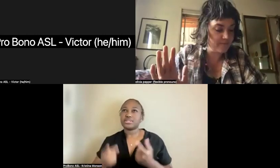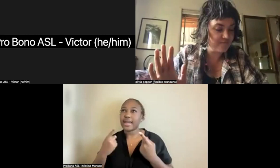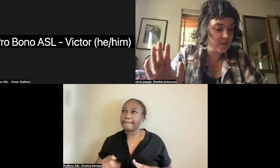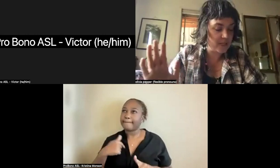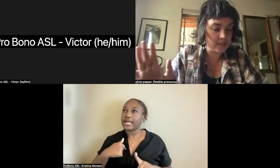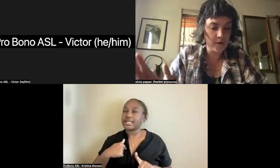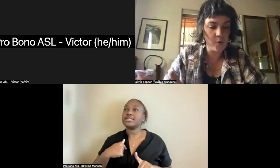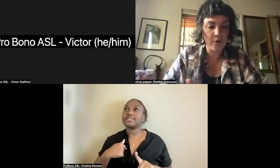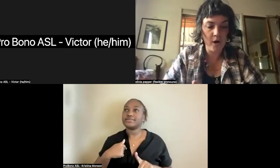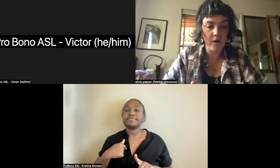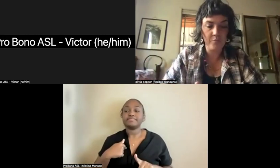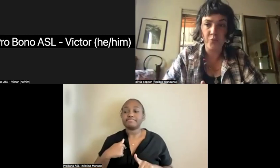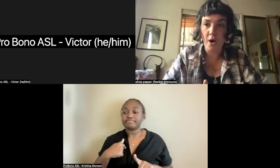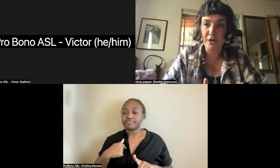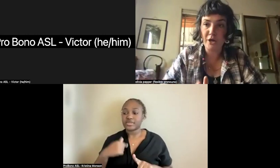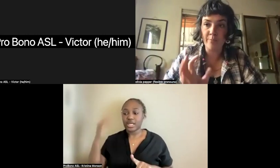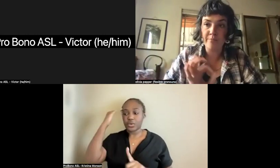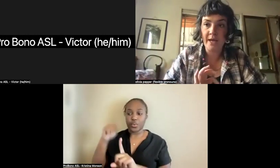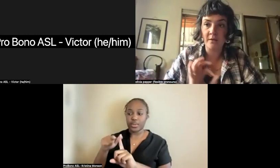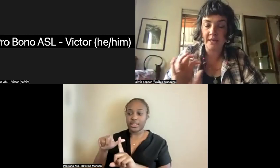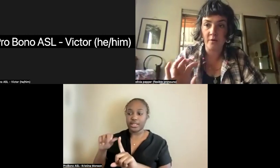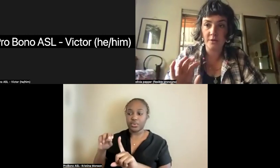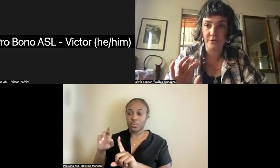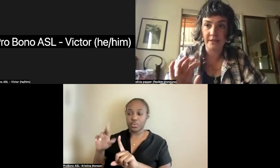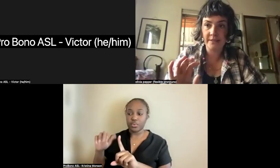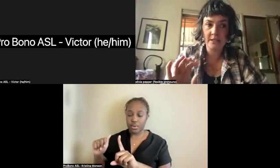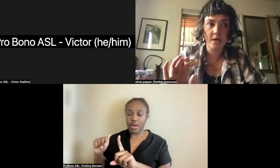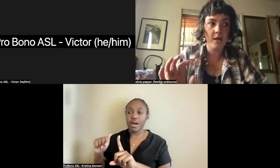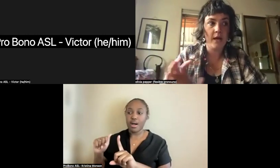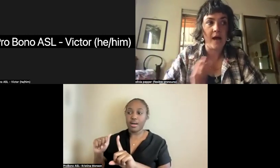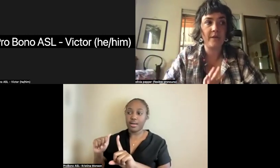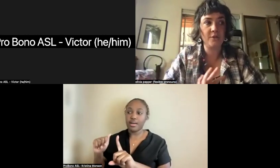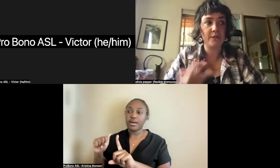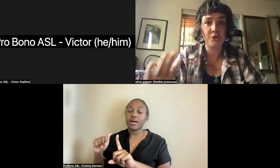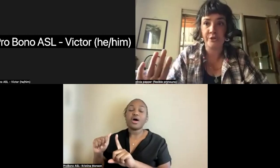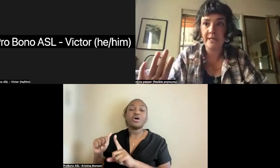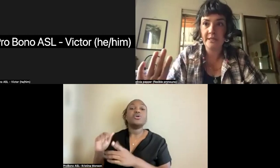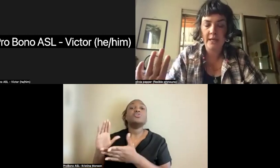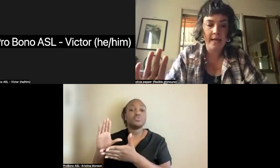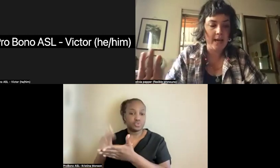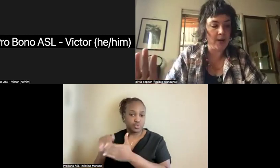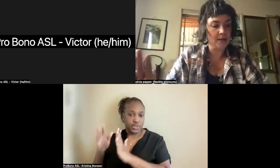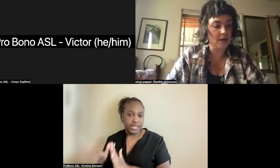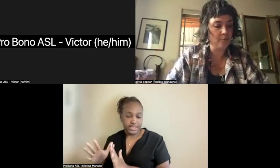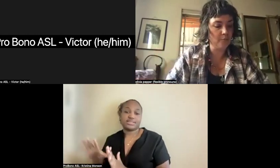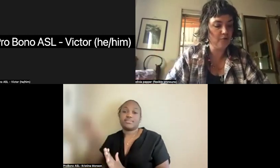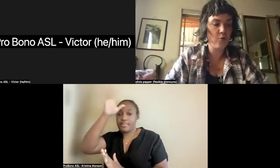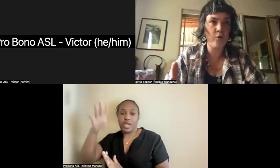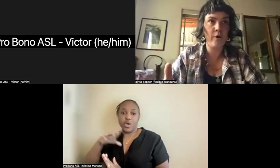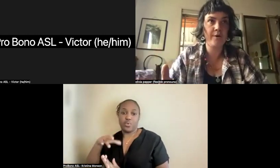that Leonora brought her male tarot students out into the street and